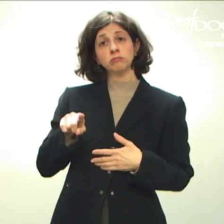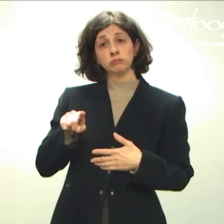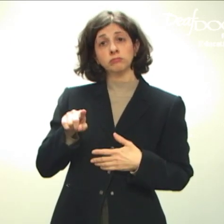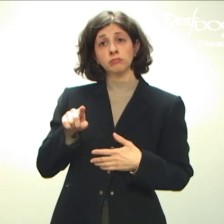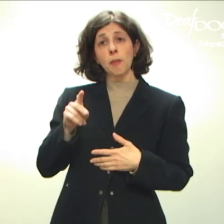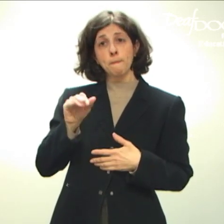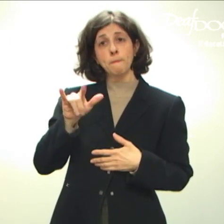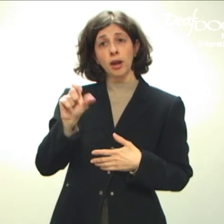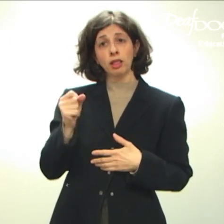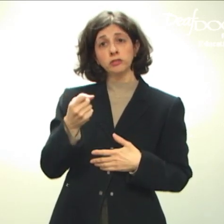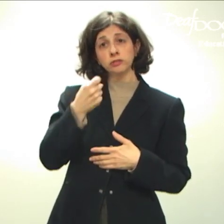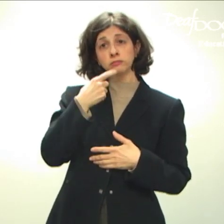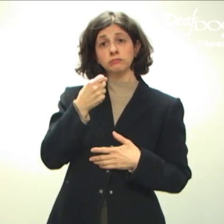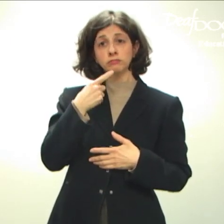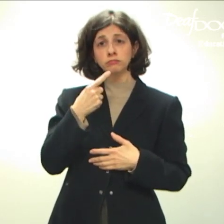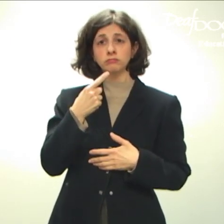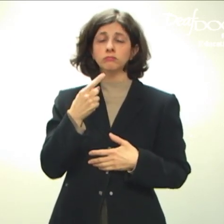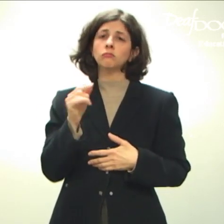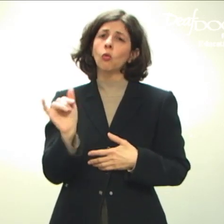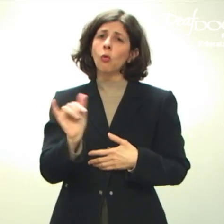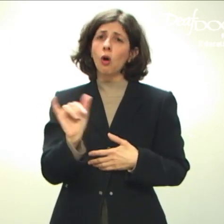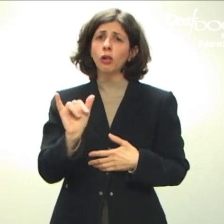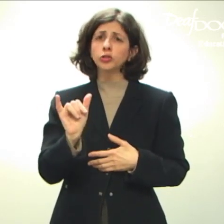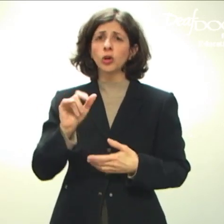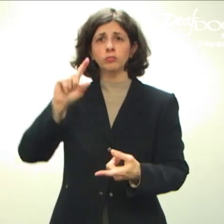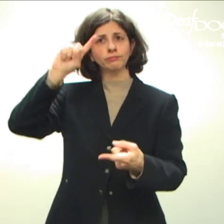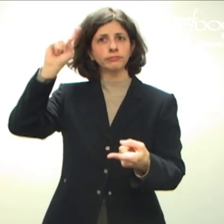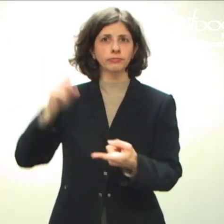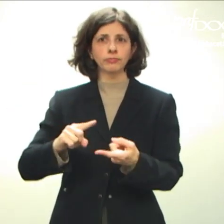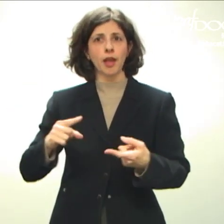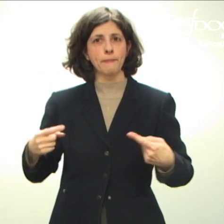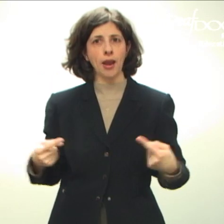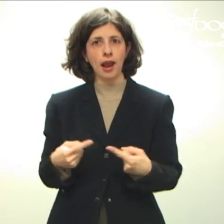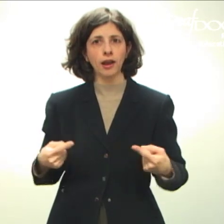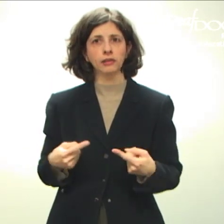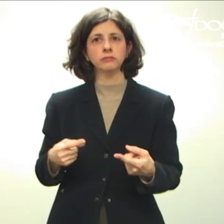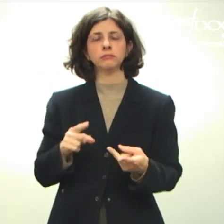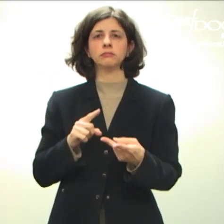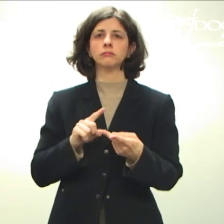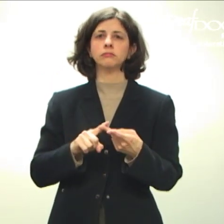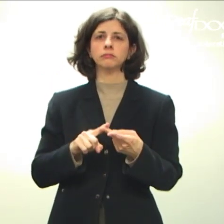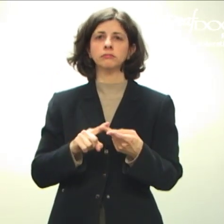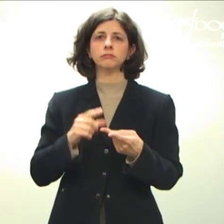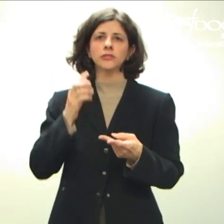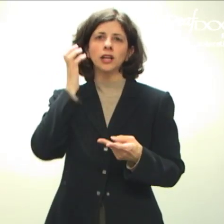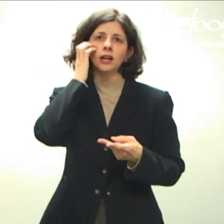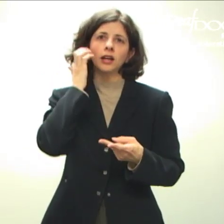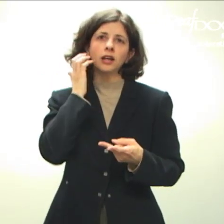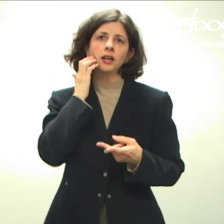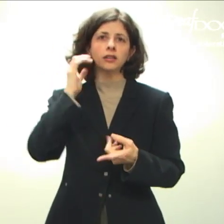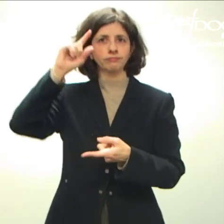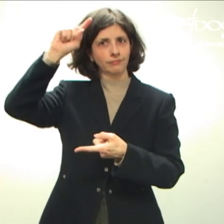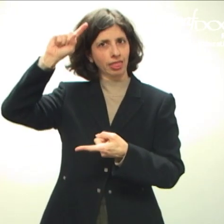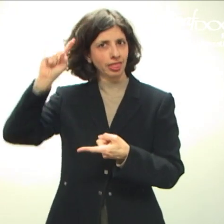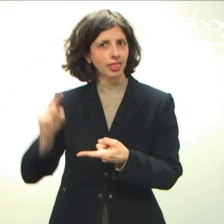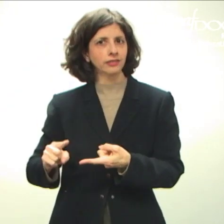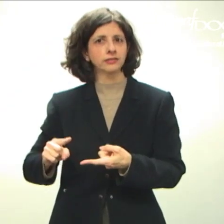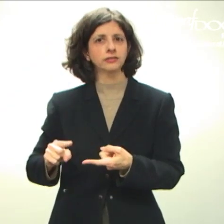These pills can also reduce pains and cramps, help with your acne,